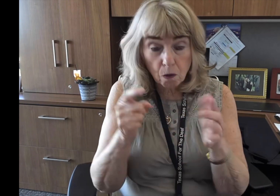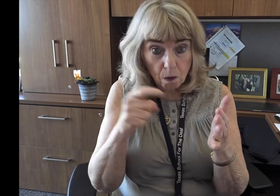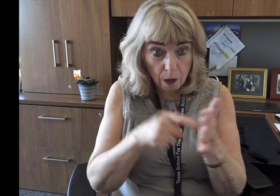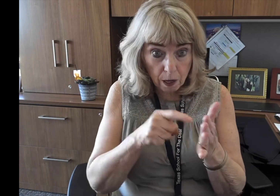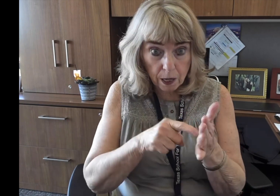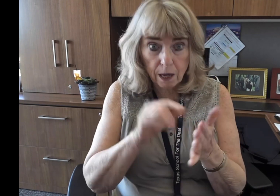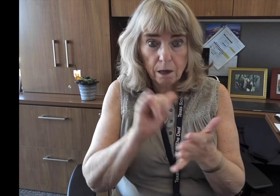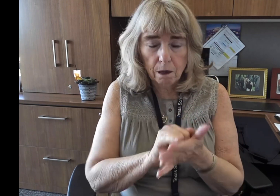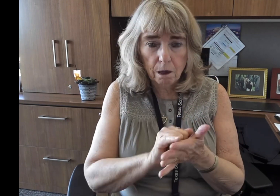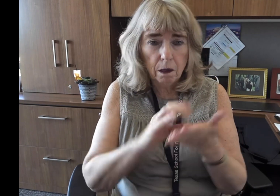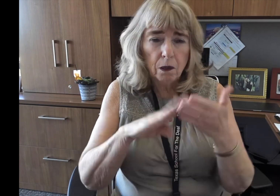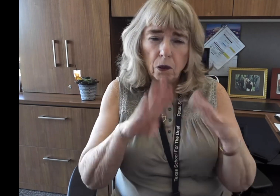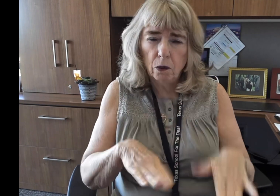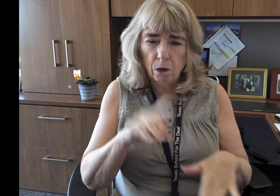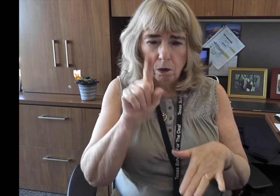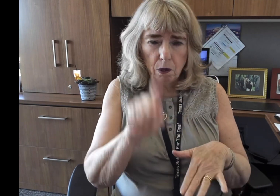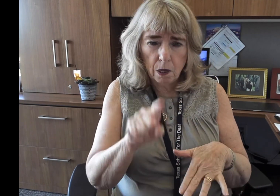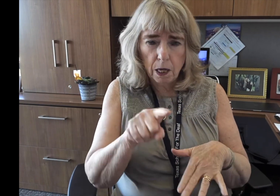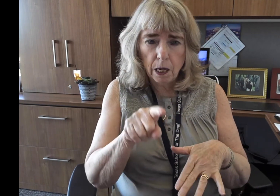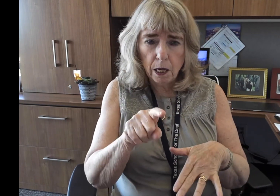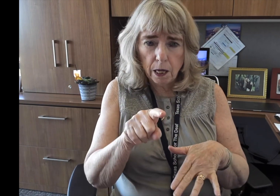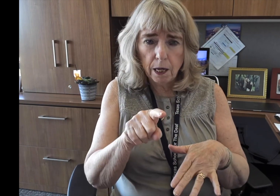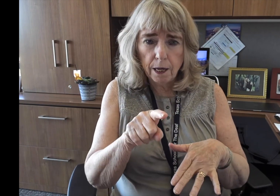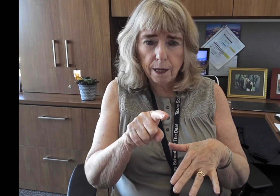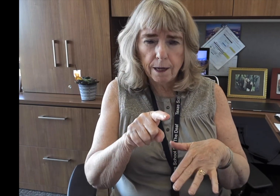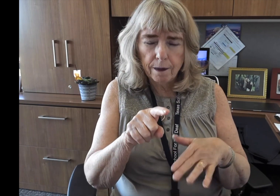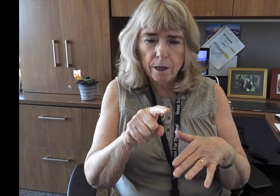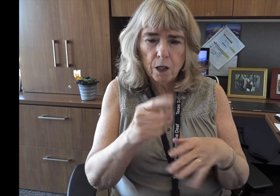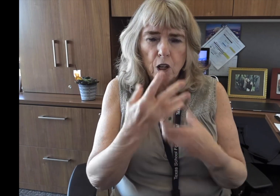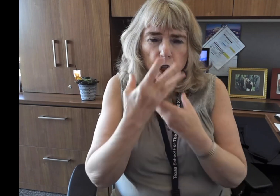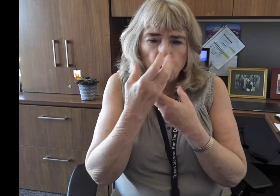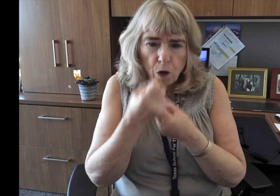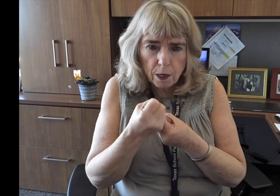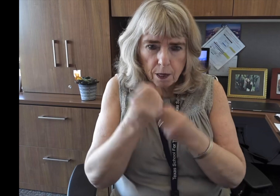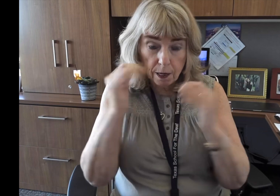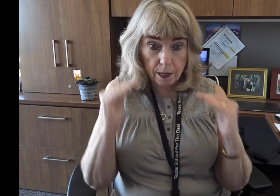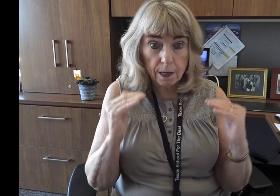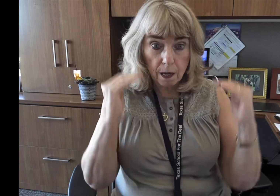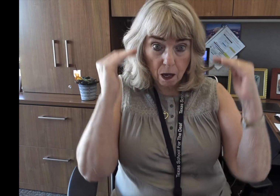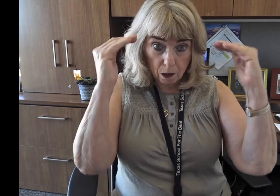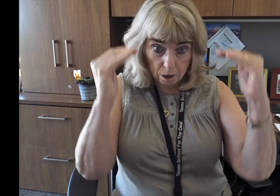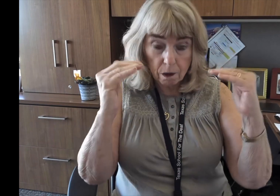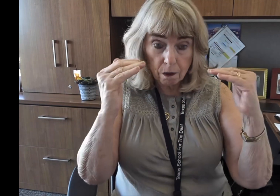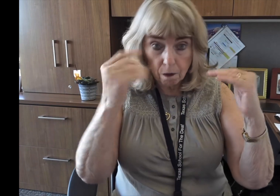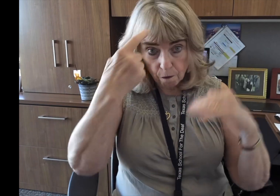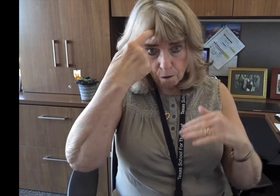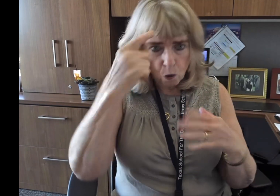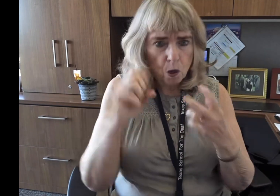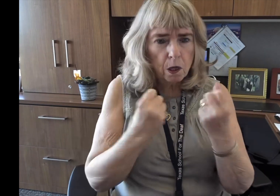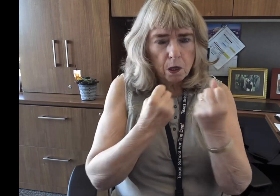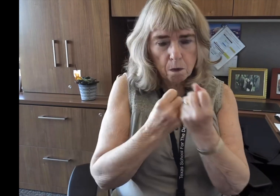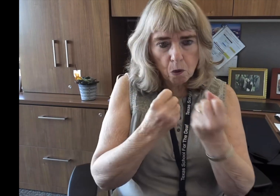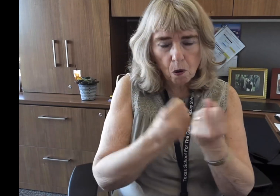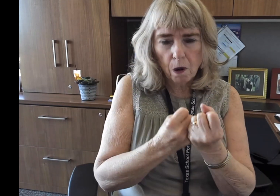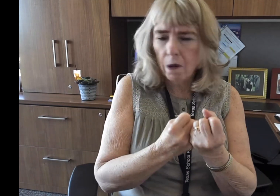staff and our students. We also recognize that it is important